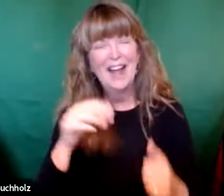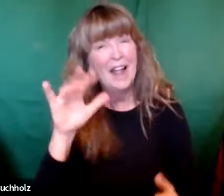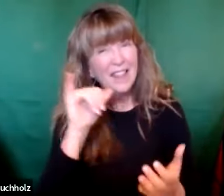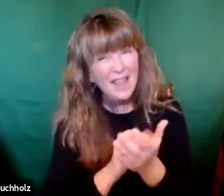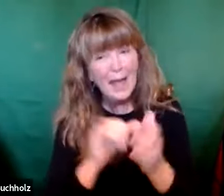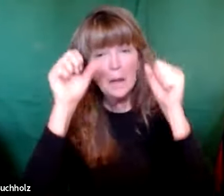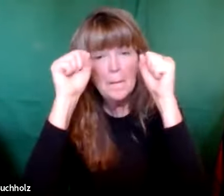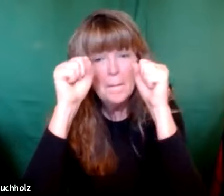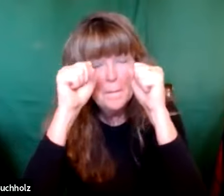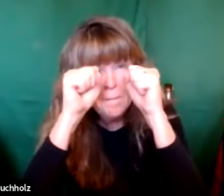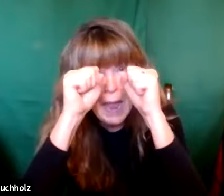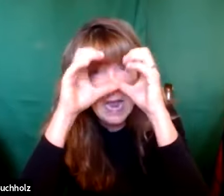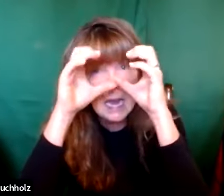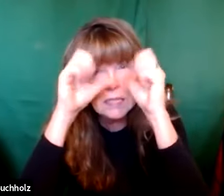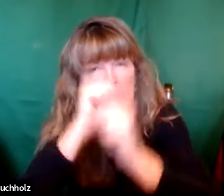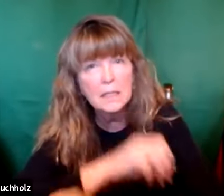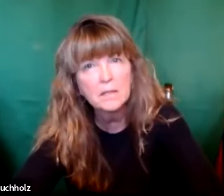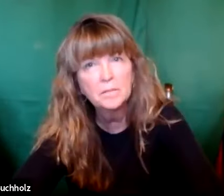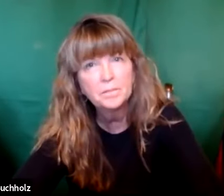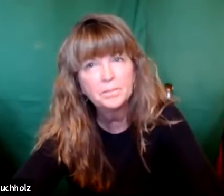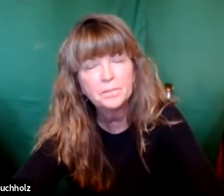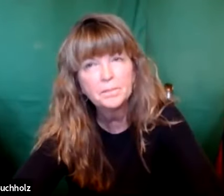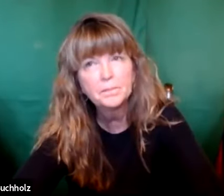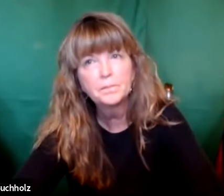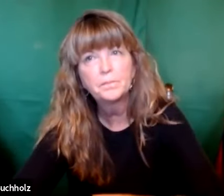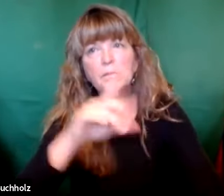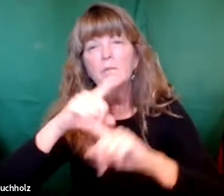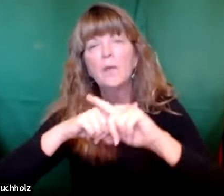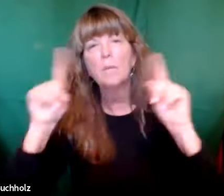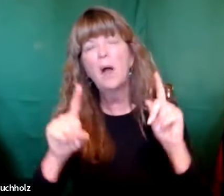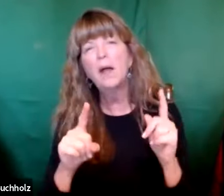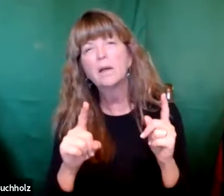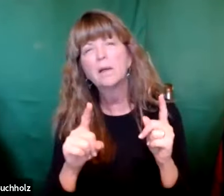The tortoise is going to outlive him. And that's astounding.